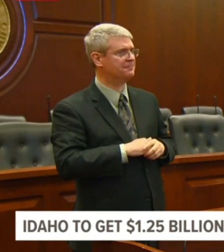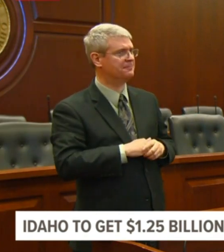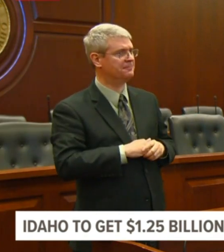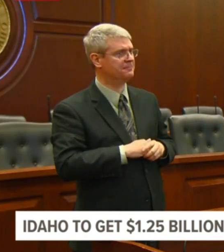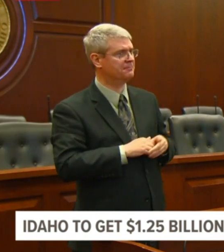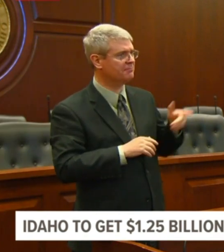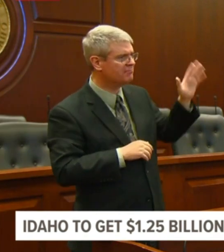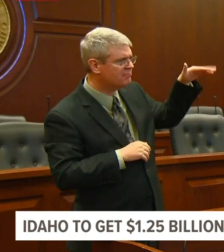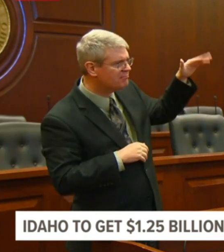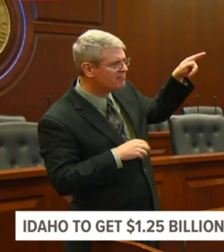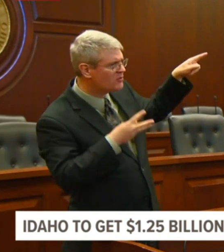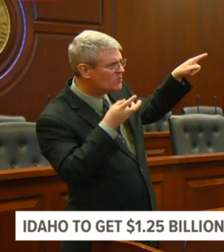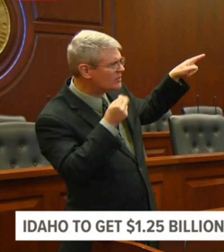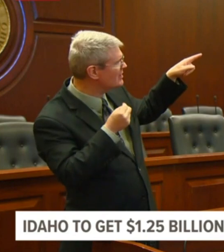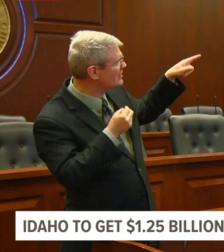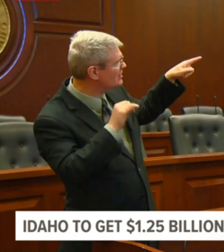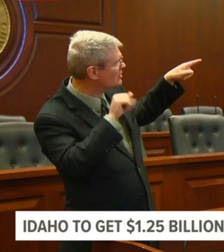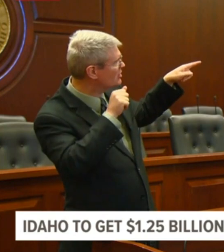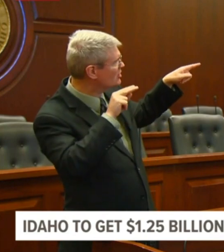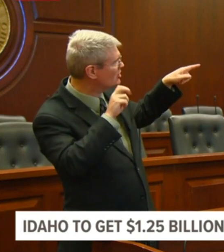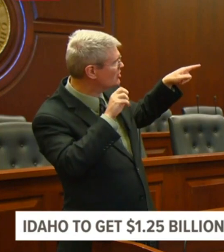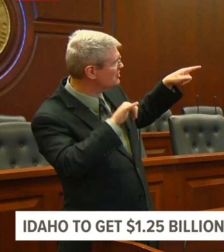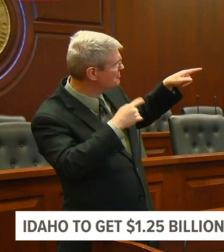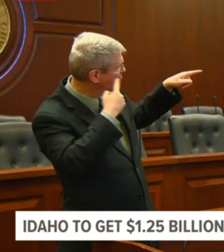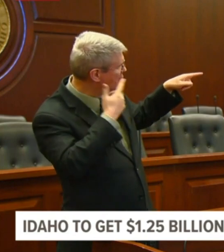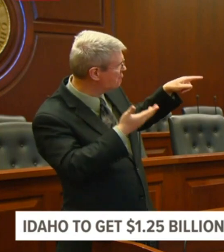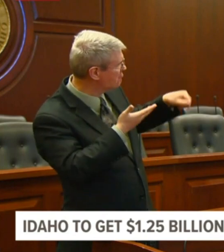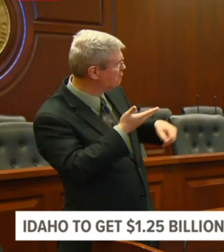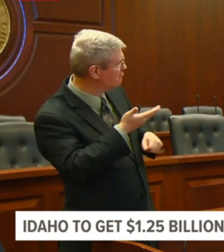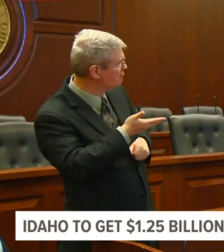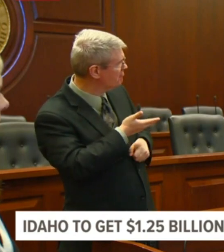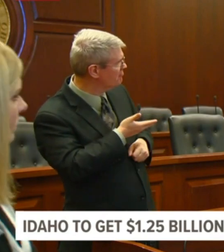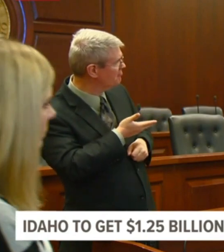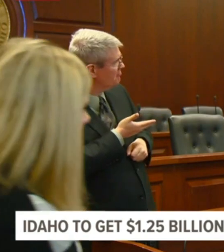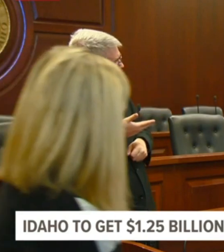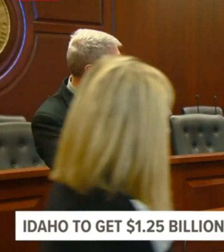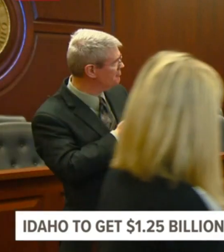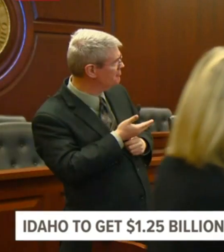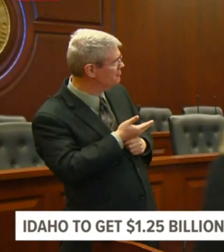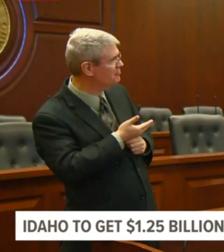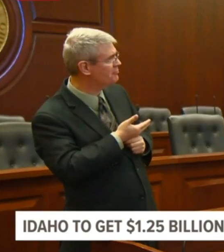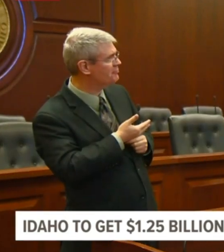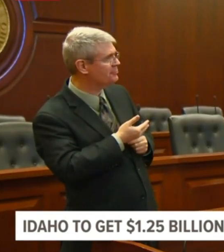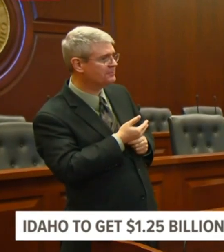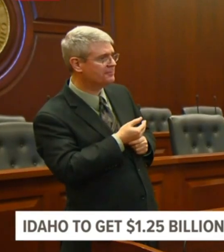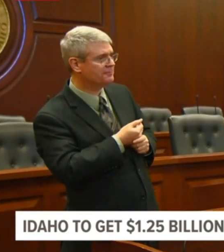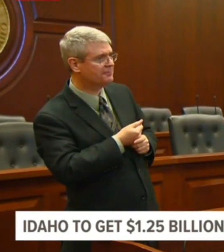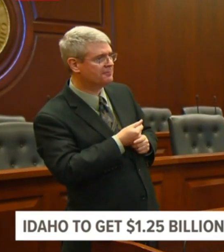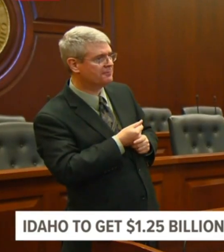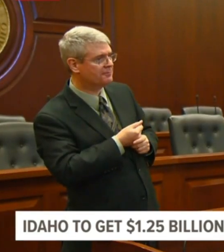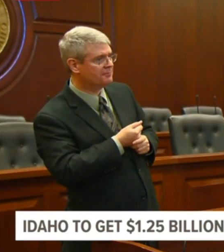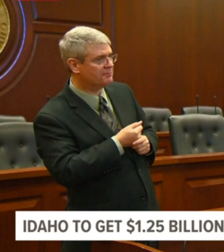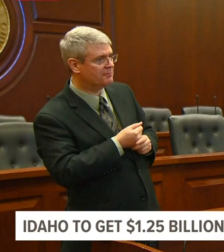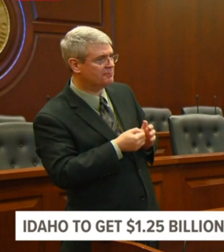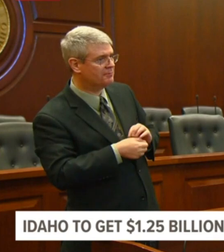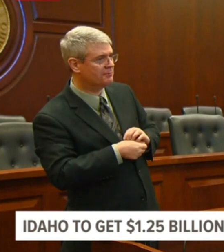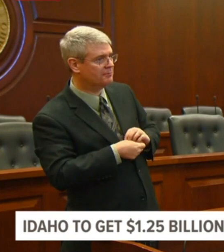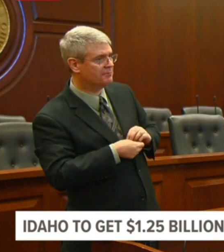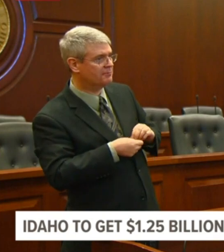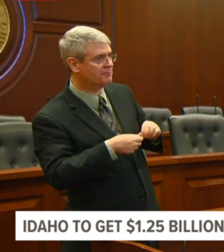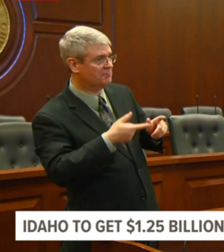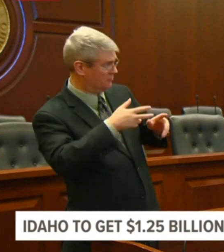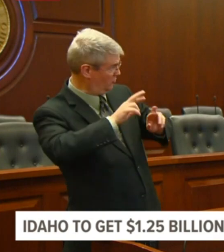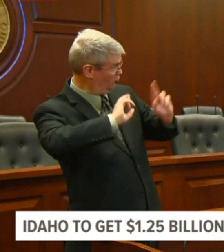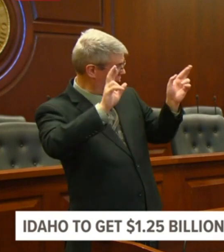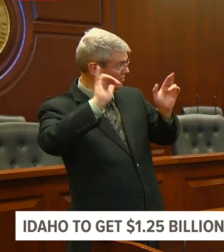I'll let Jeremy answer the SBA question, was, is all this information available on the